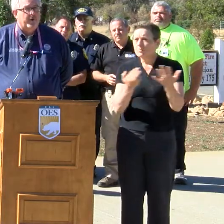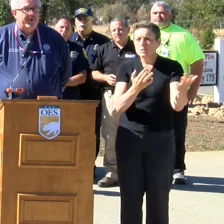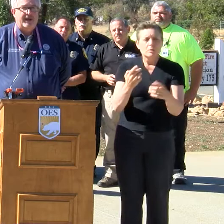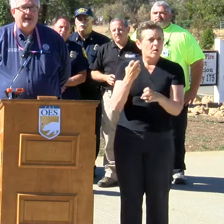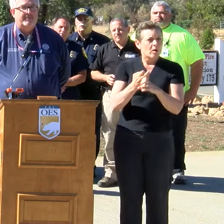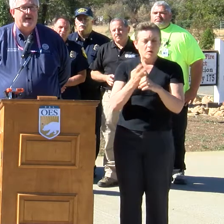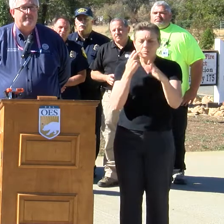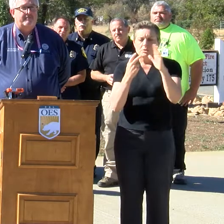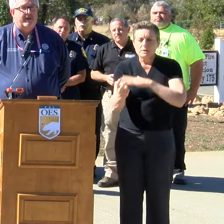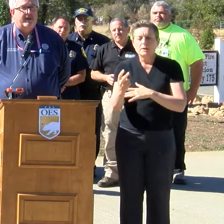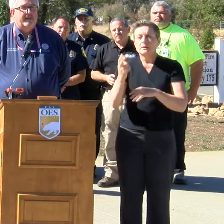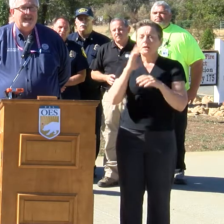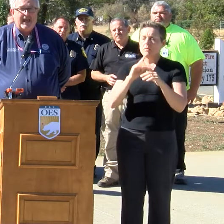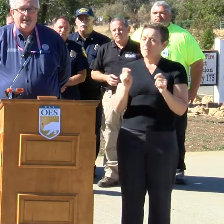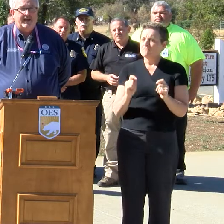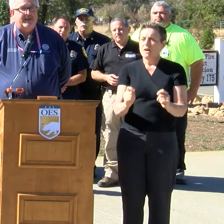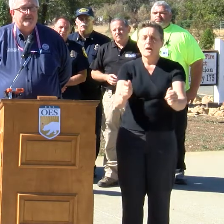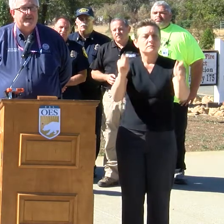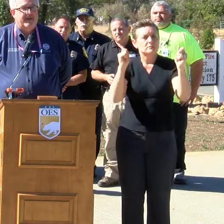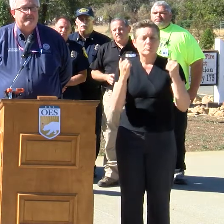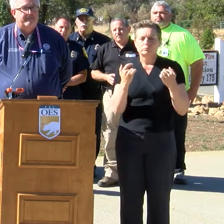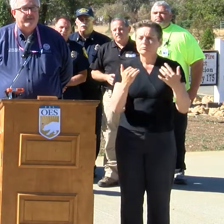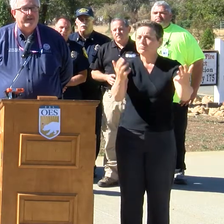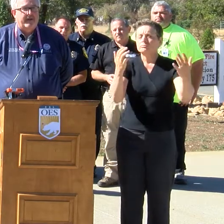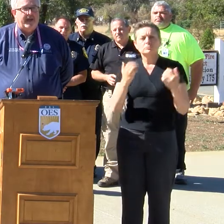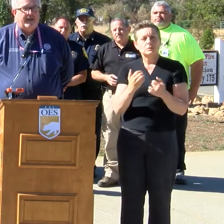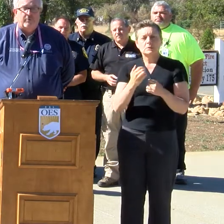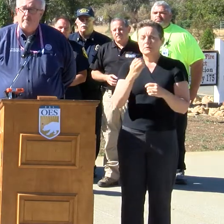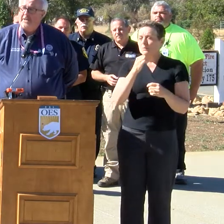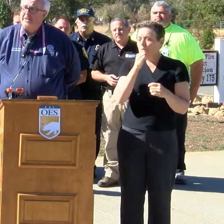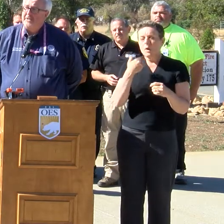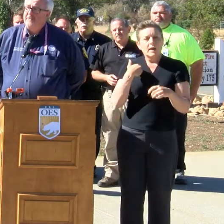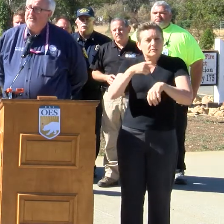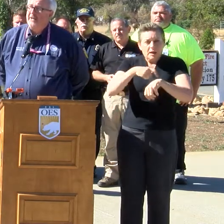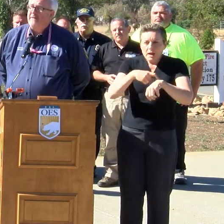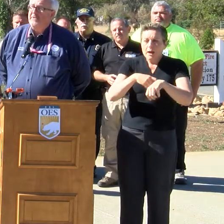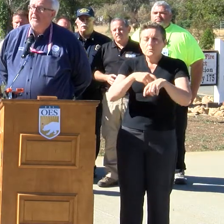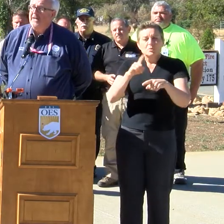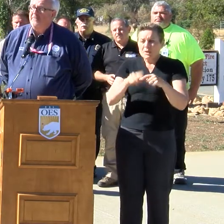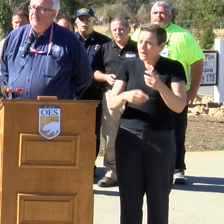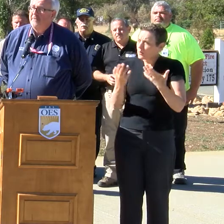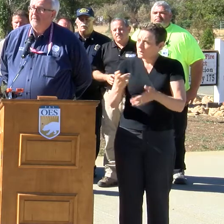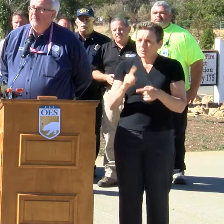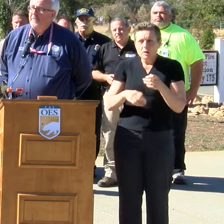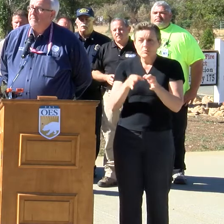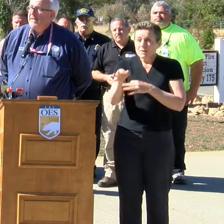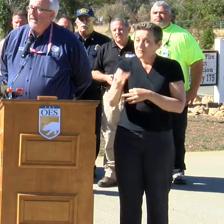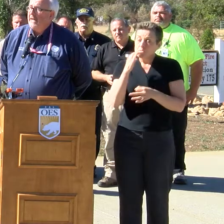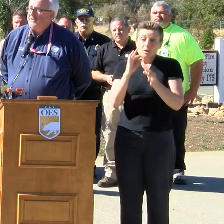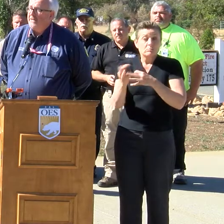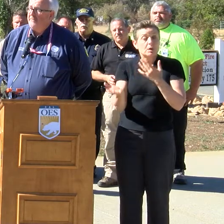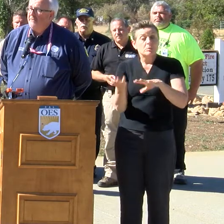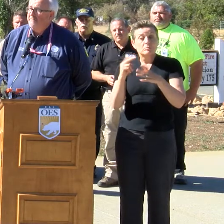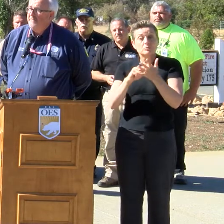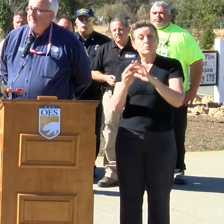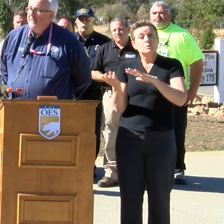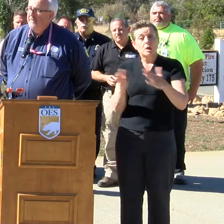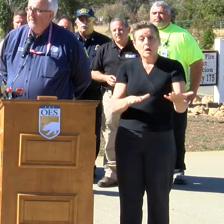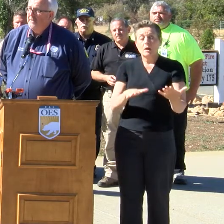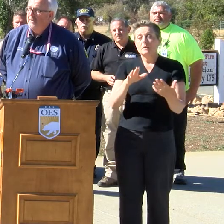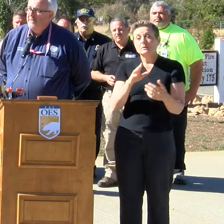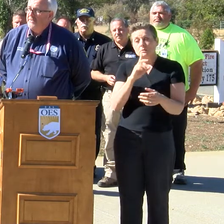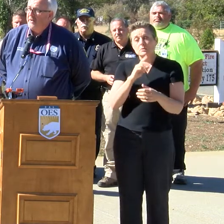They will not have time. They cannot hesitate. And it will mean a difference in life and death for them to get out safely.